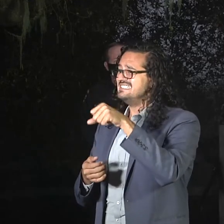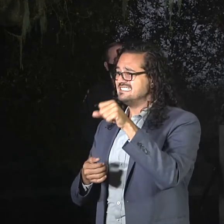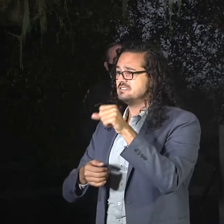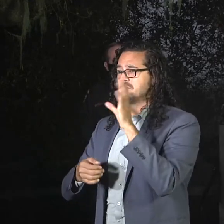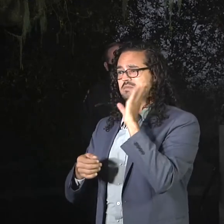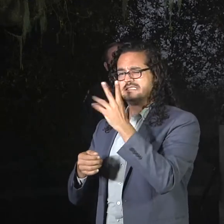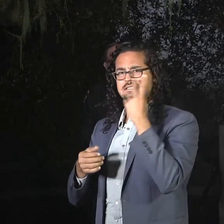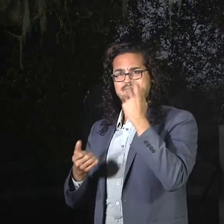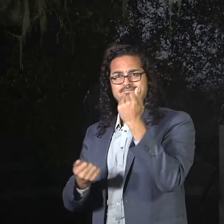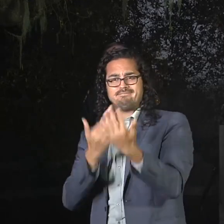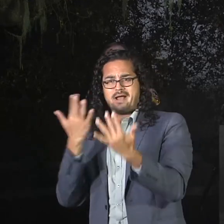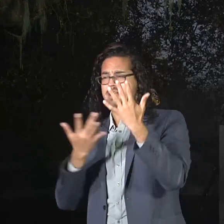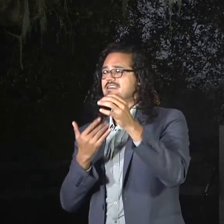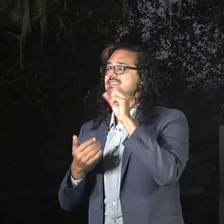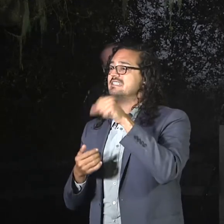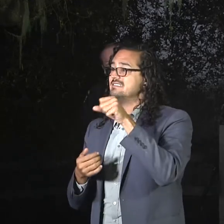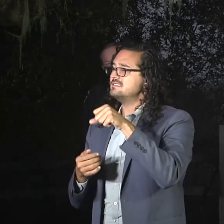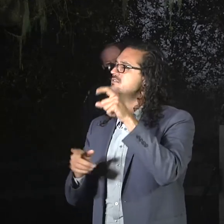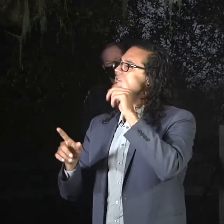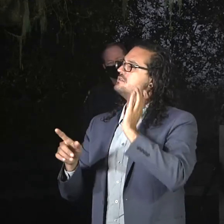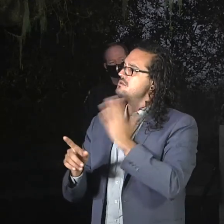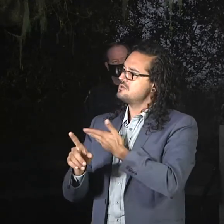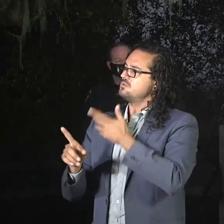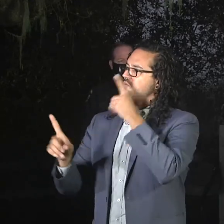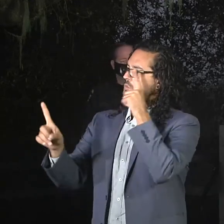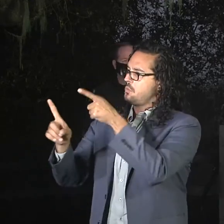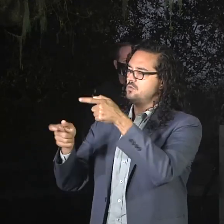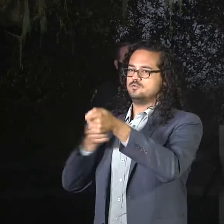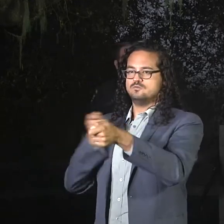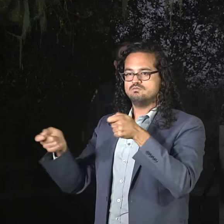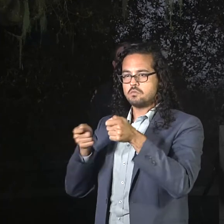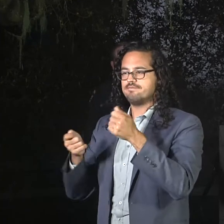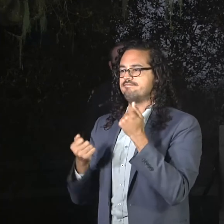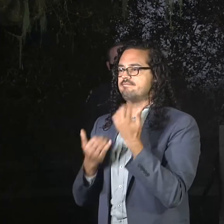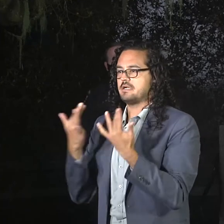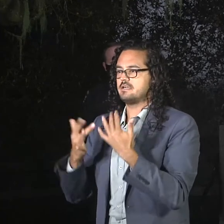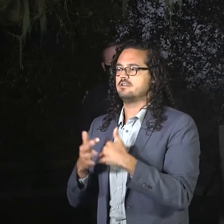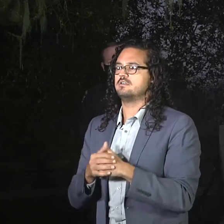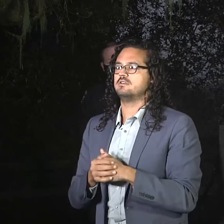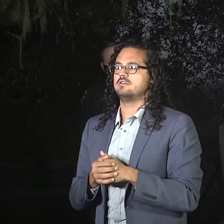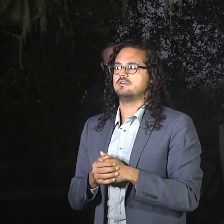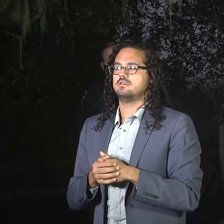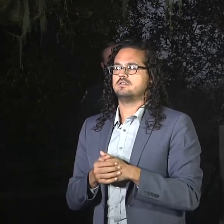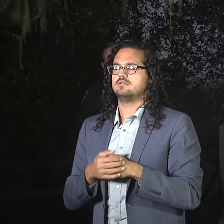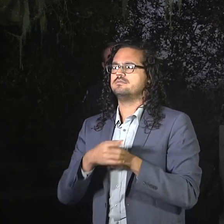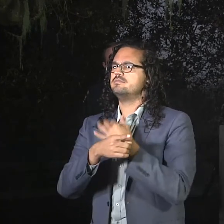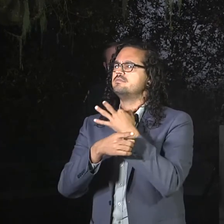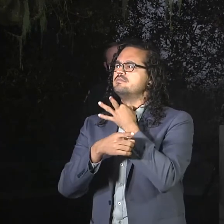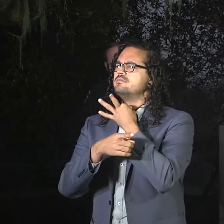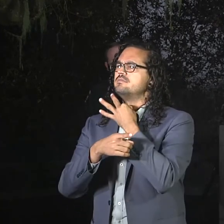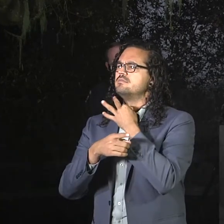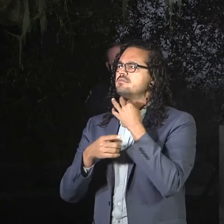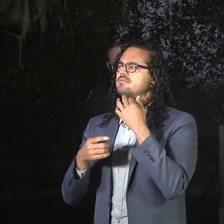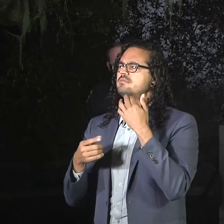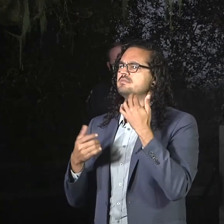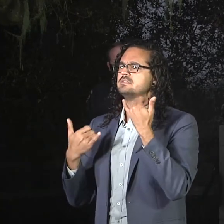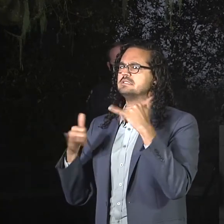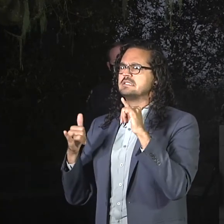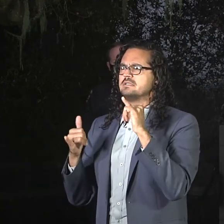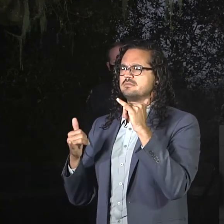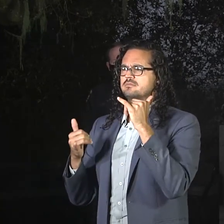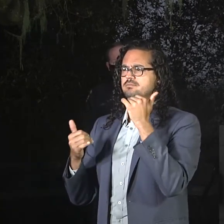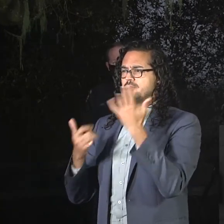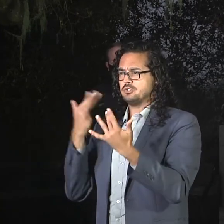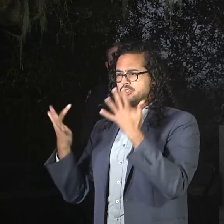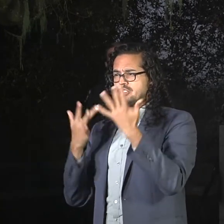But you will see more smoke. Are those lines helping? I mean, it's still burning acres, but it's not exploding from, say, 79,000 to 90,000.